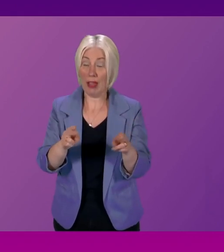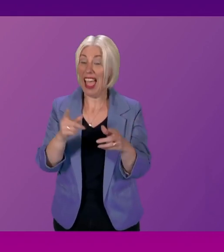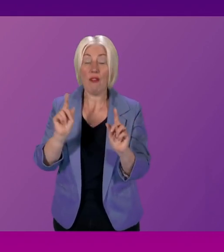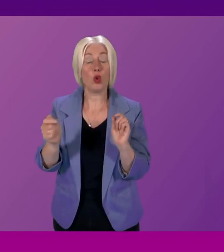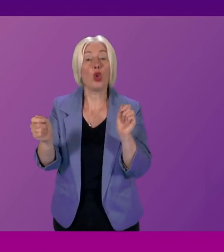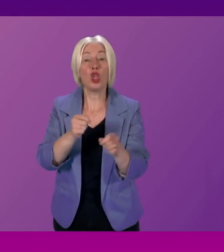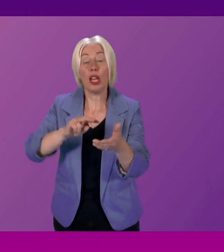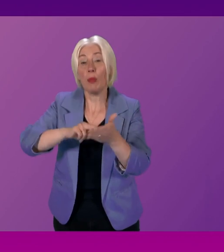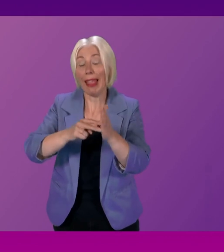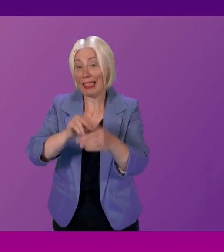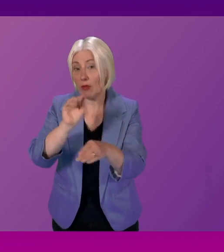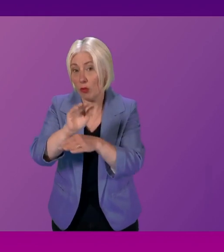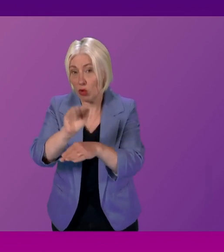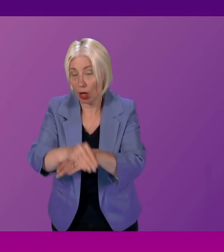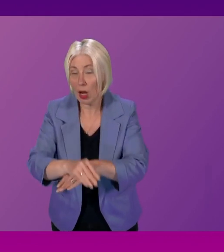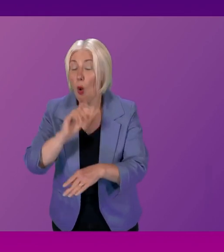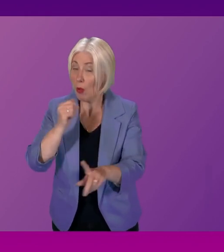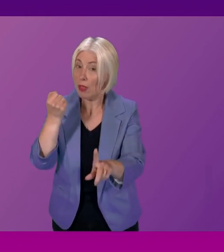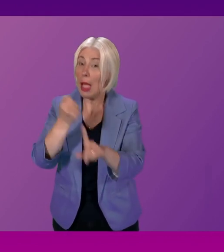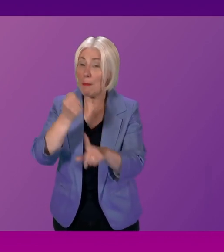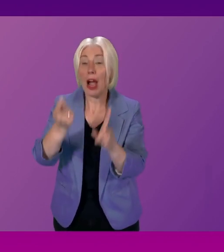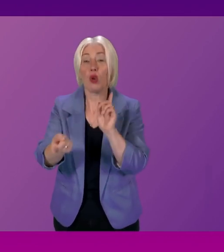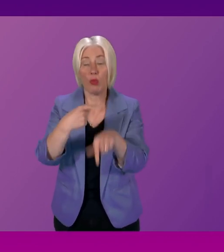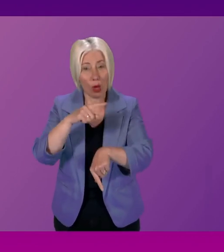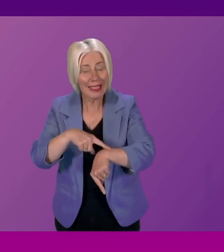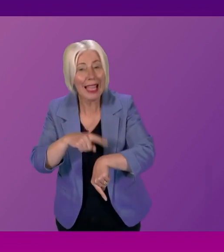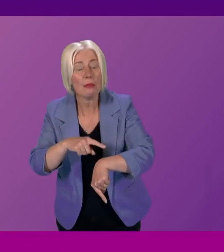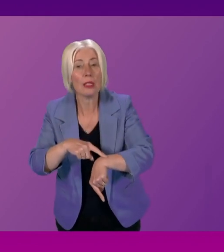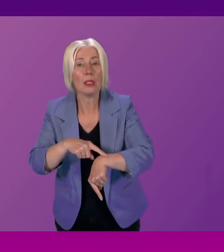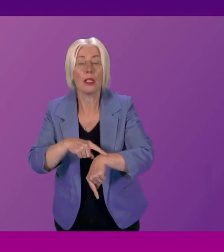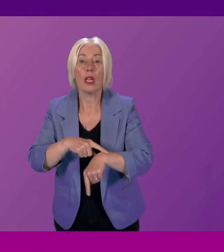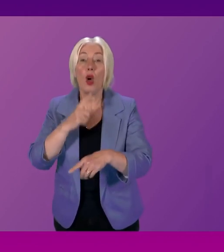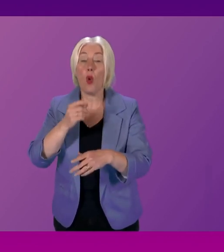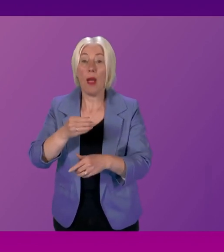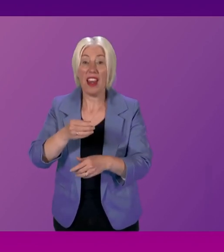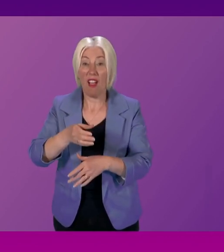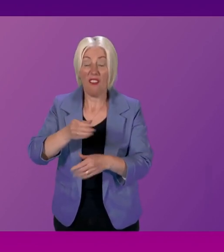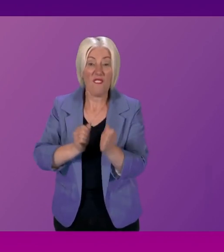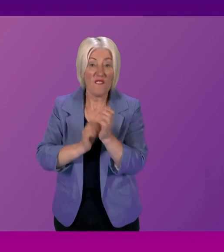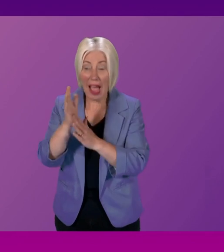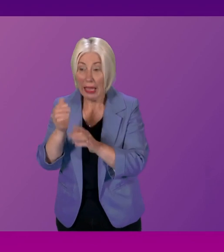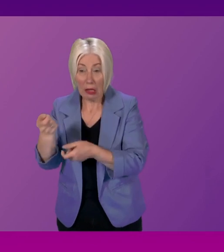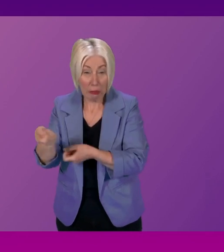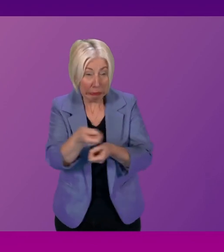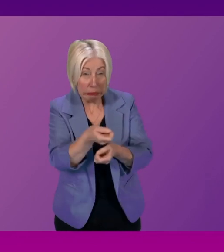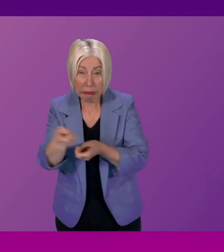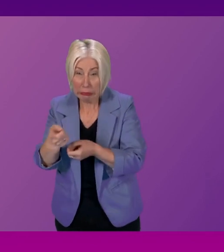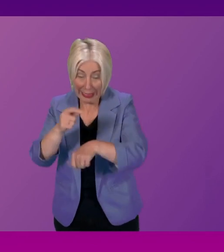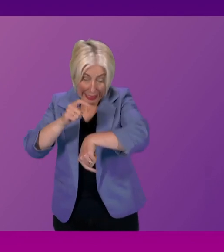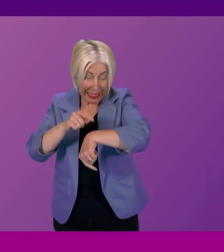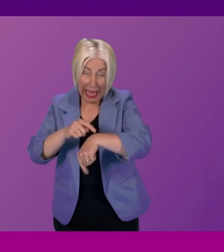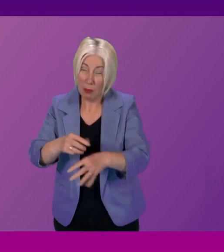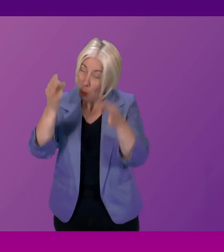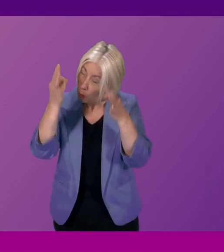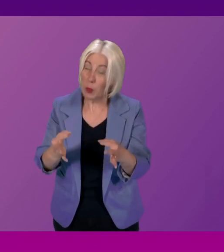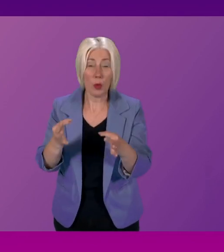He went on to say that this would impact on response times. When fighting fires, every second counts. So why does